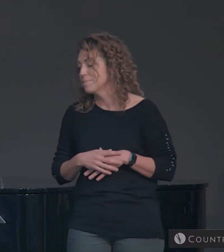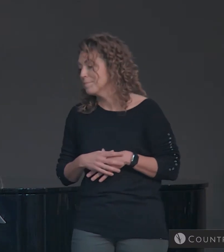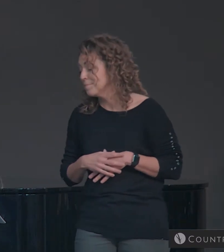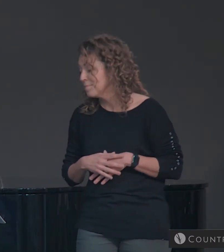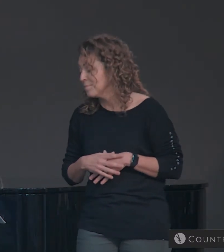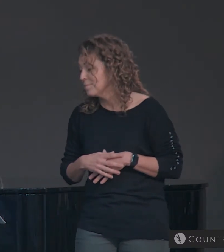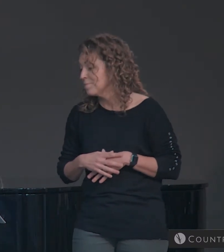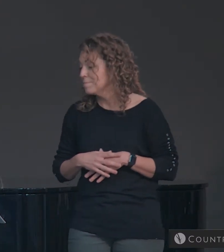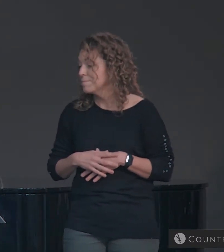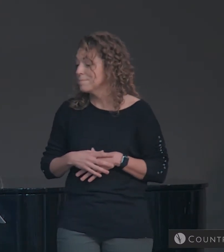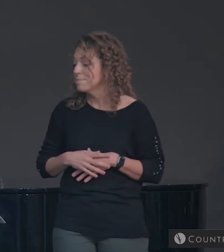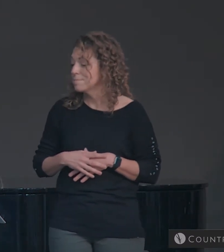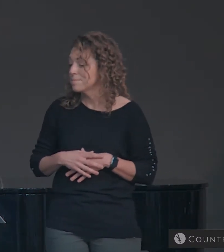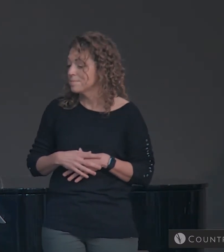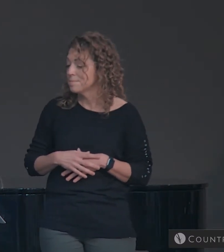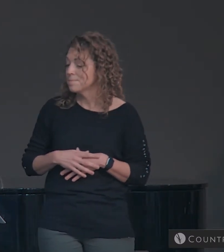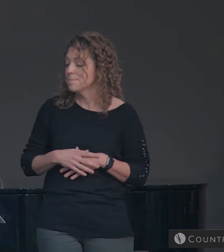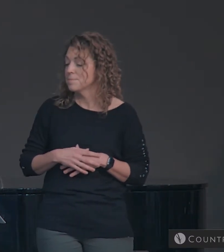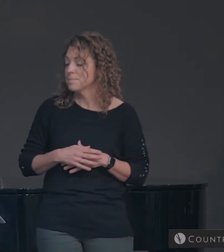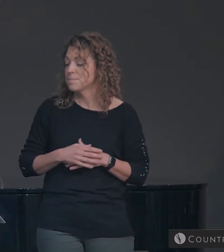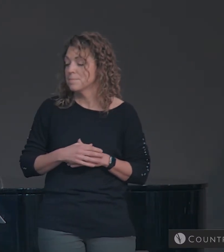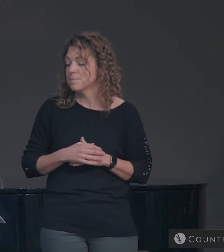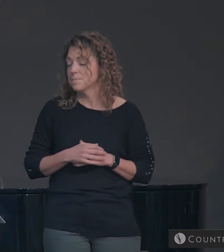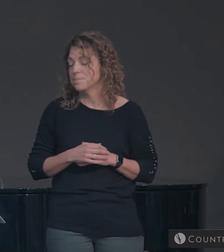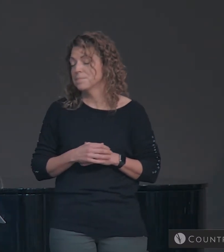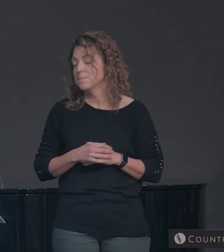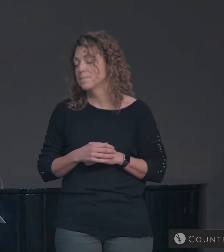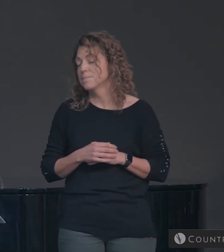Hallelujah, hallelujah,